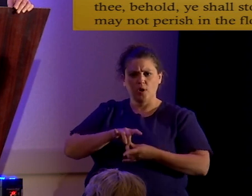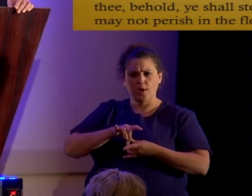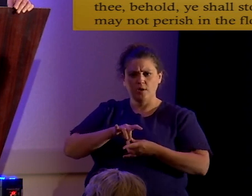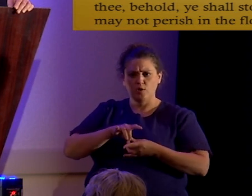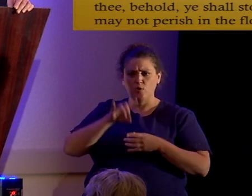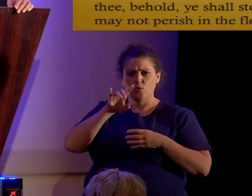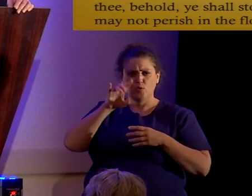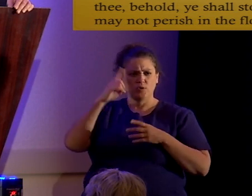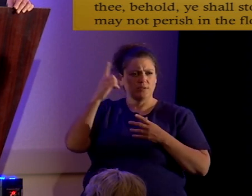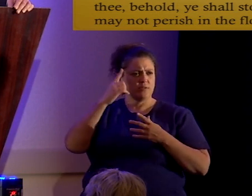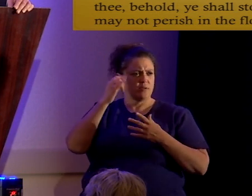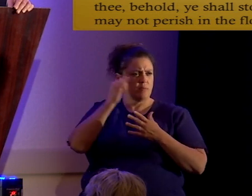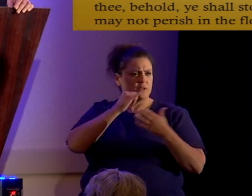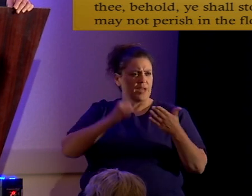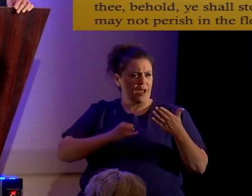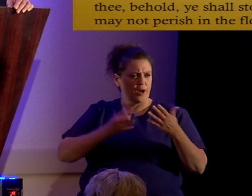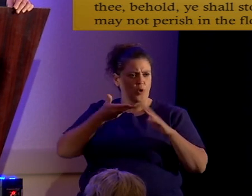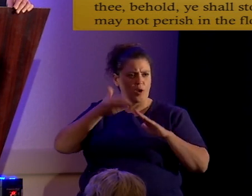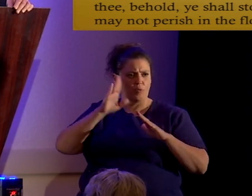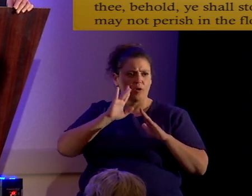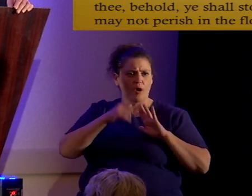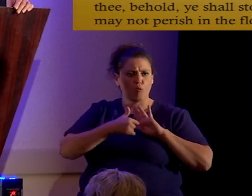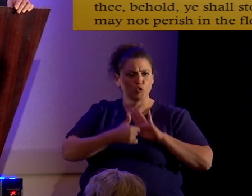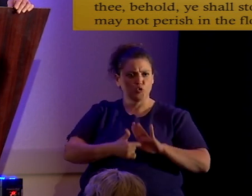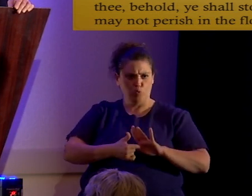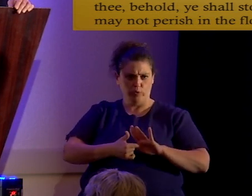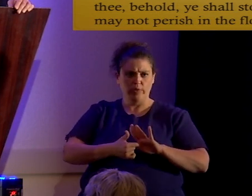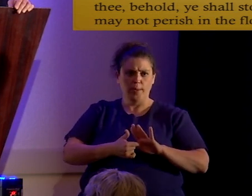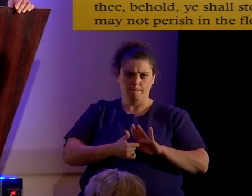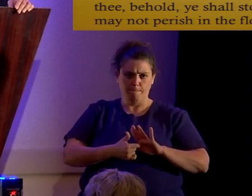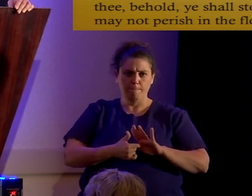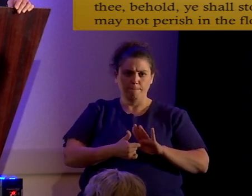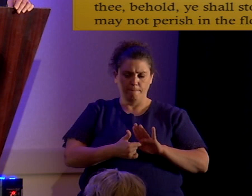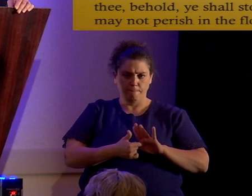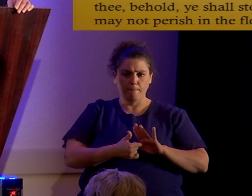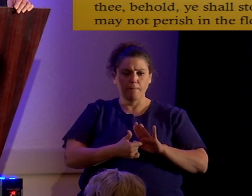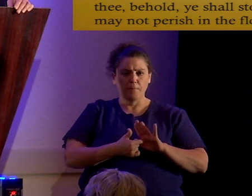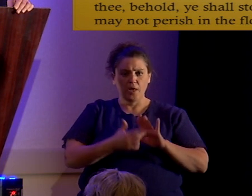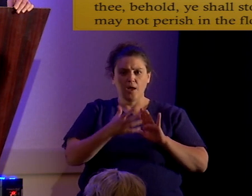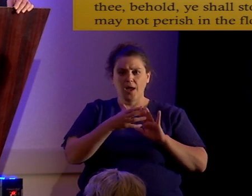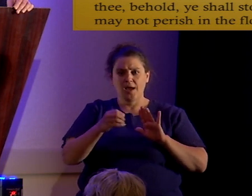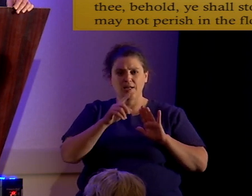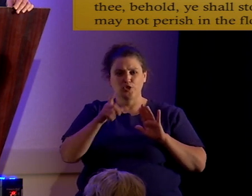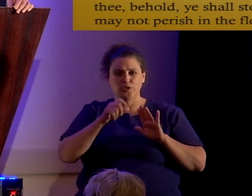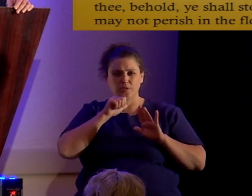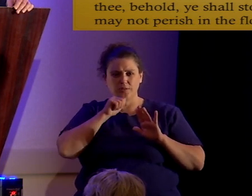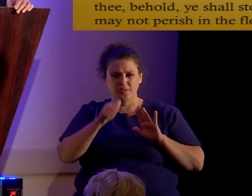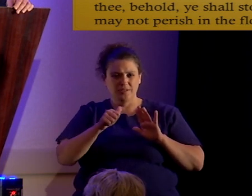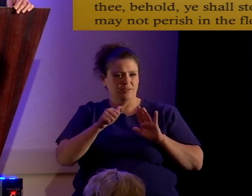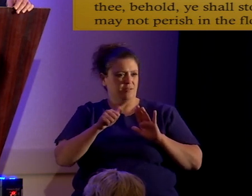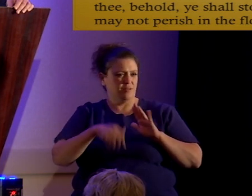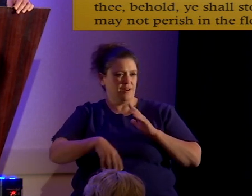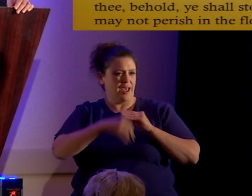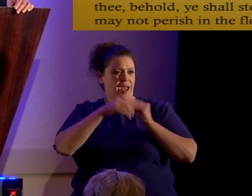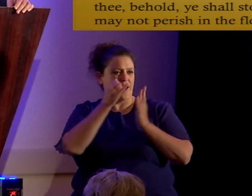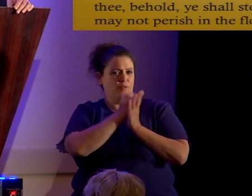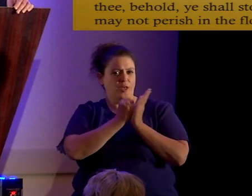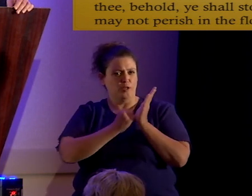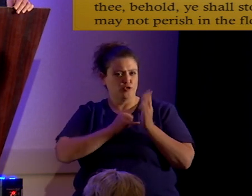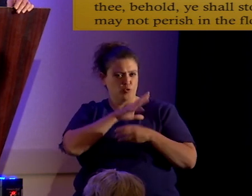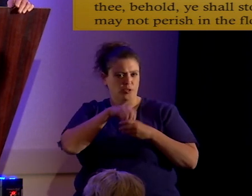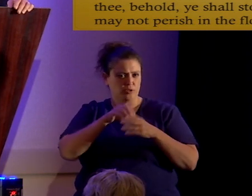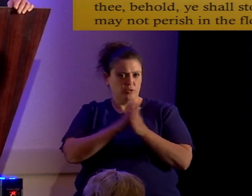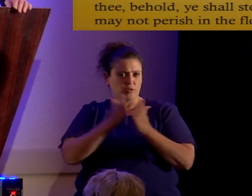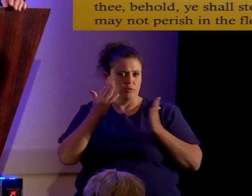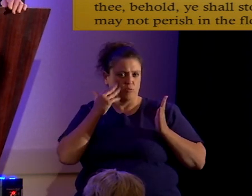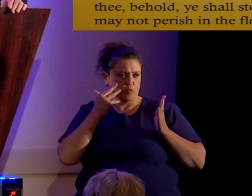diagram that God was showing them and that it just didn't make it into the illustrations that we